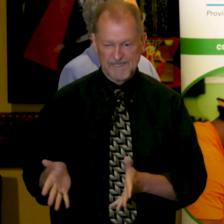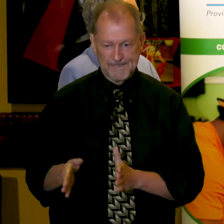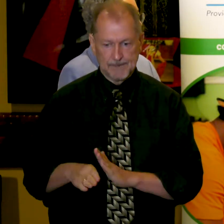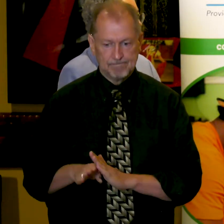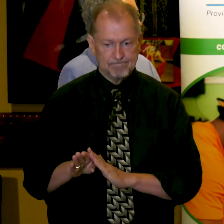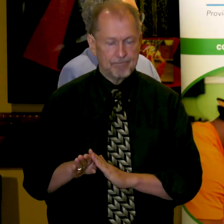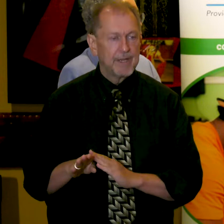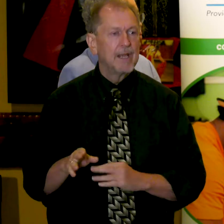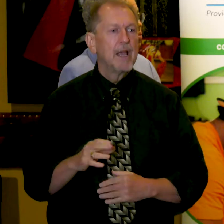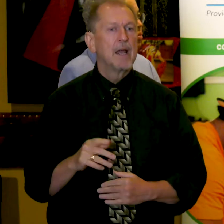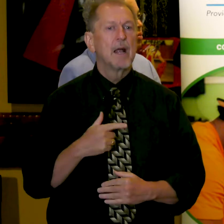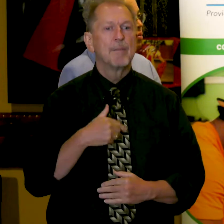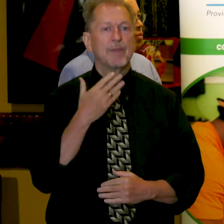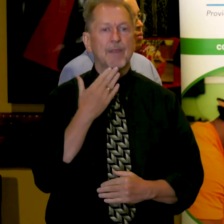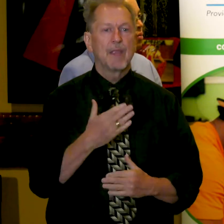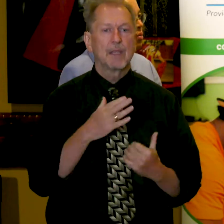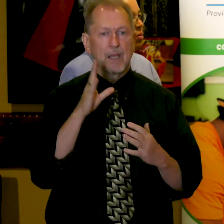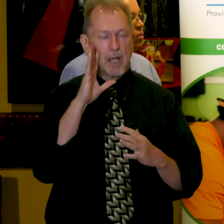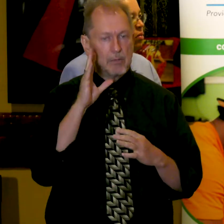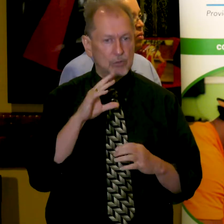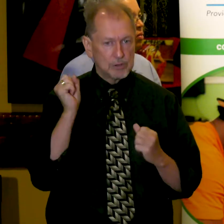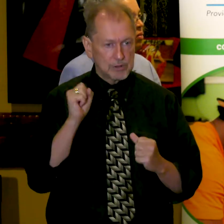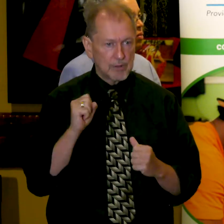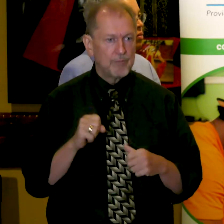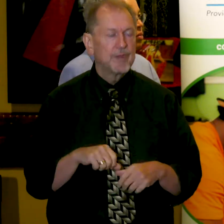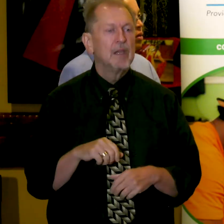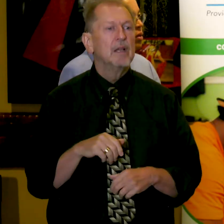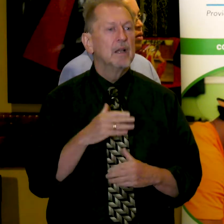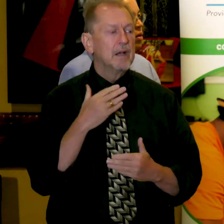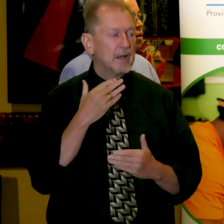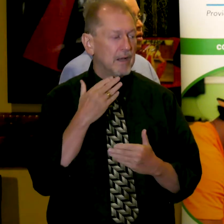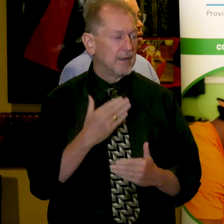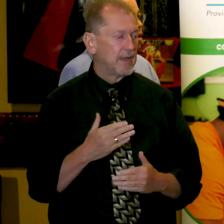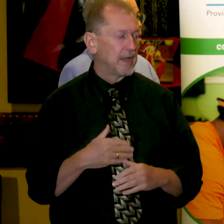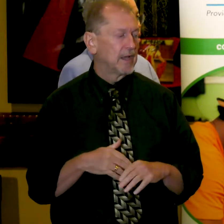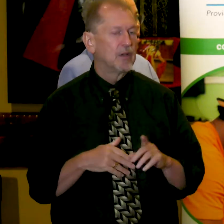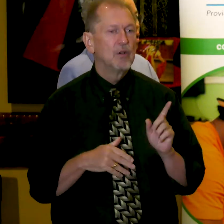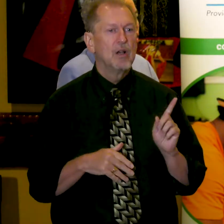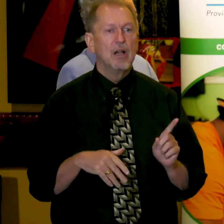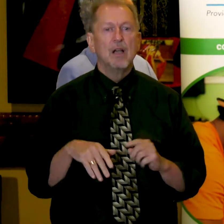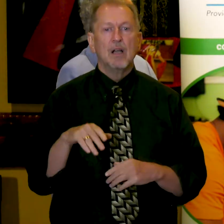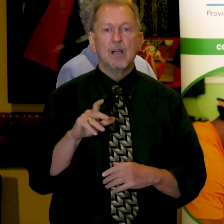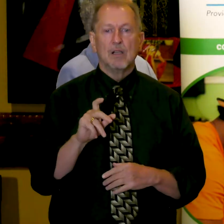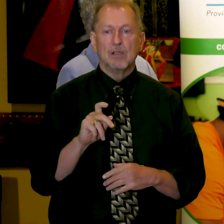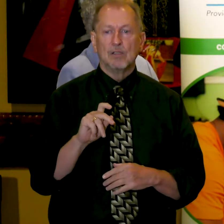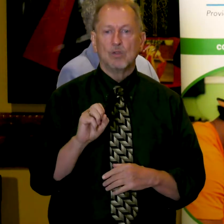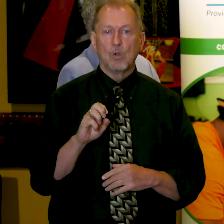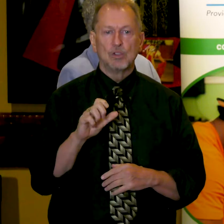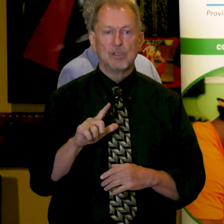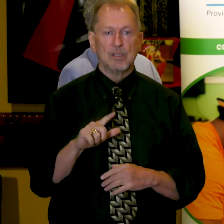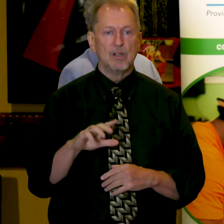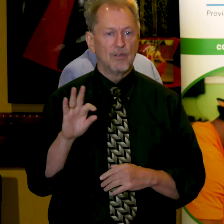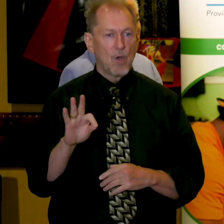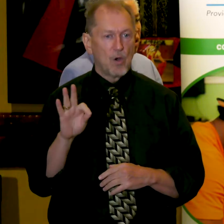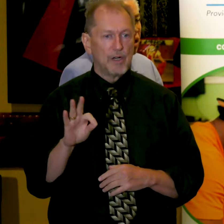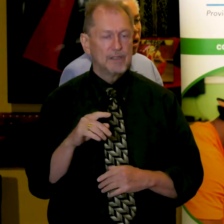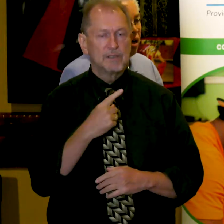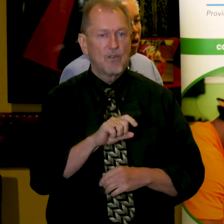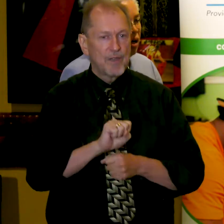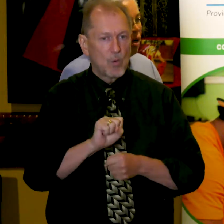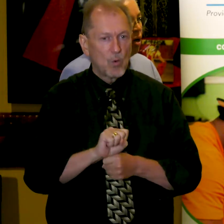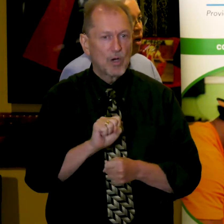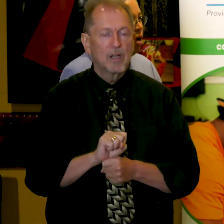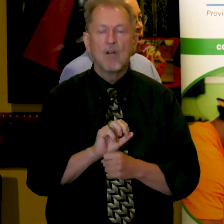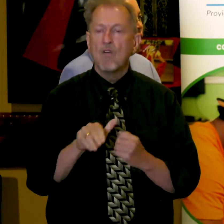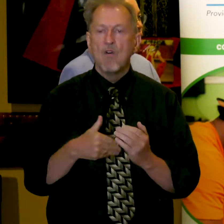thank Madam President, thank Xochitl Flores, our bureau chief and her team for all of the great work that